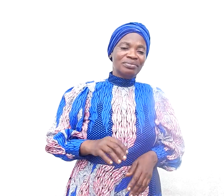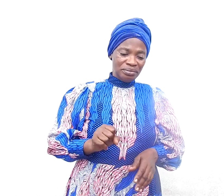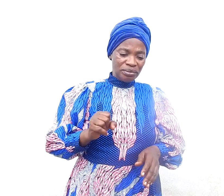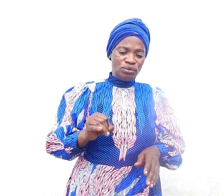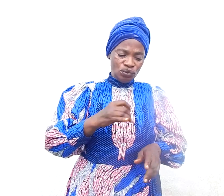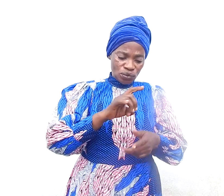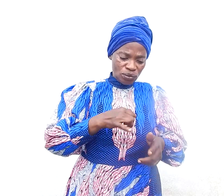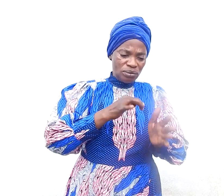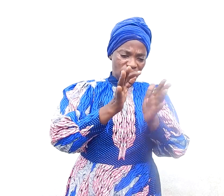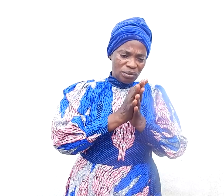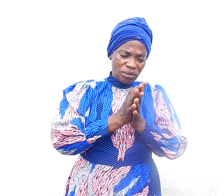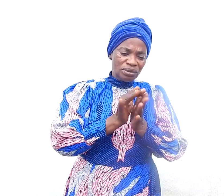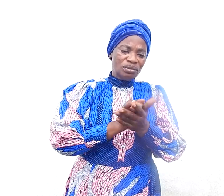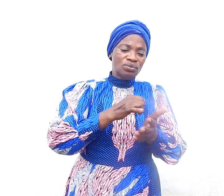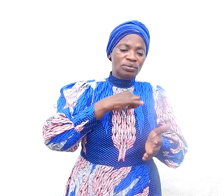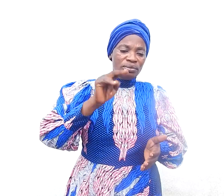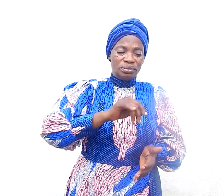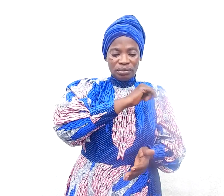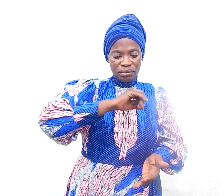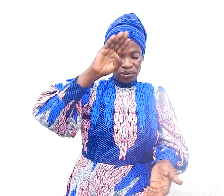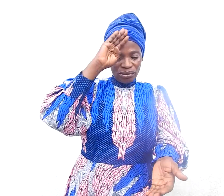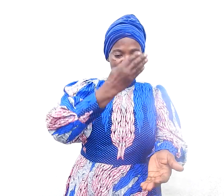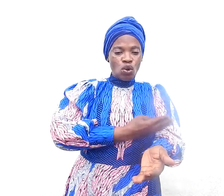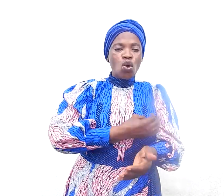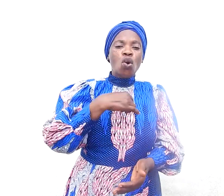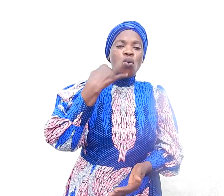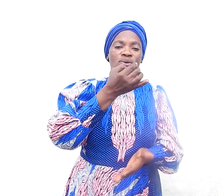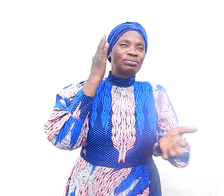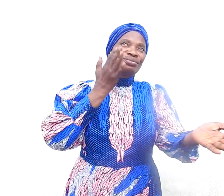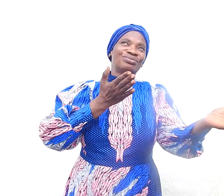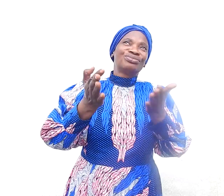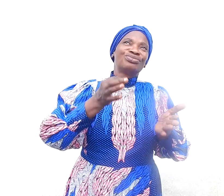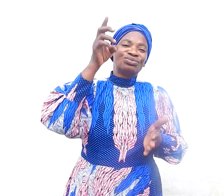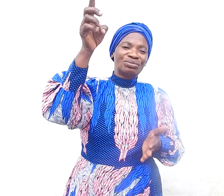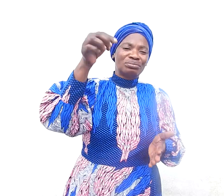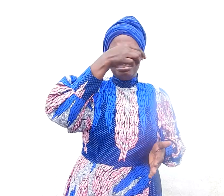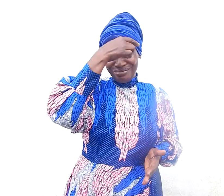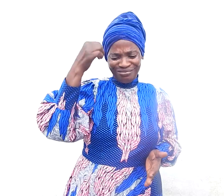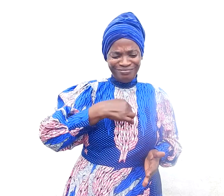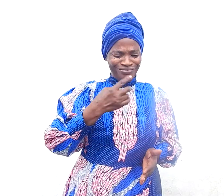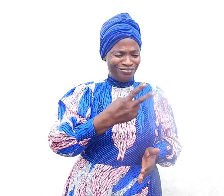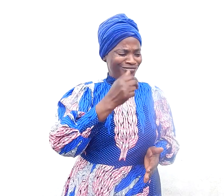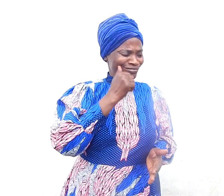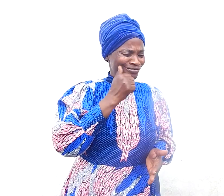i prayed to god that i need a son who will serve him because i have two girls already